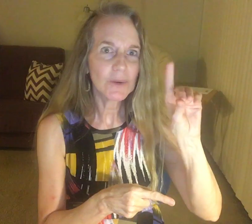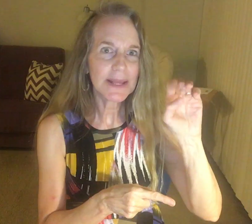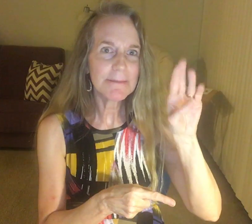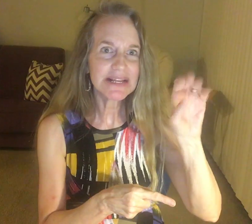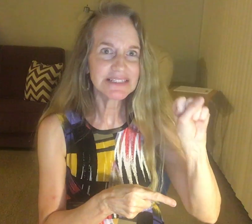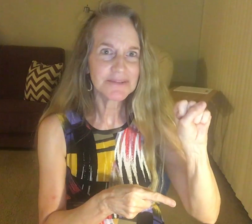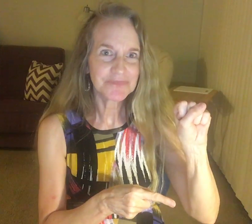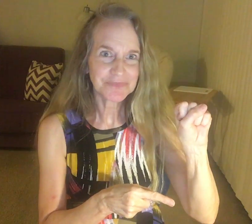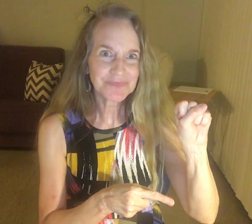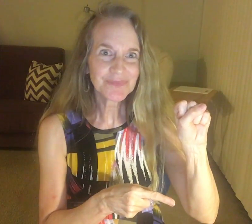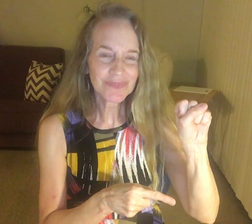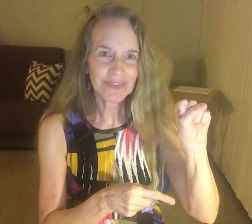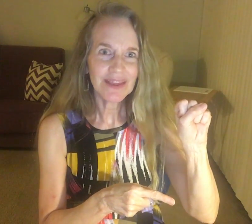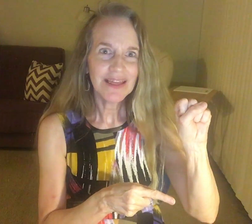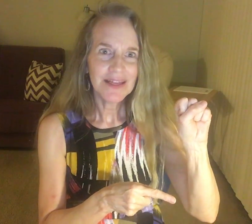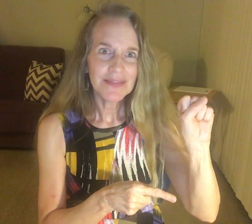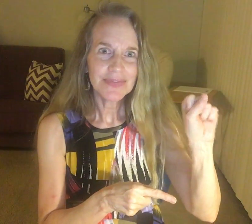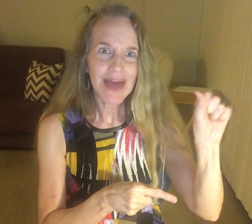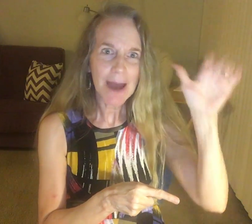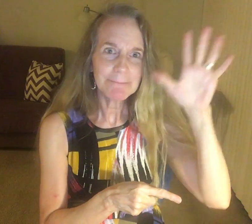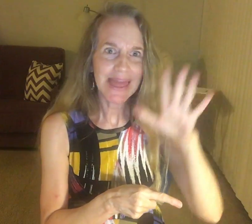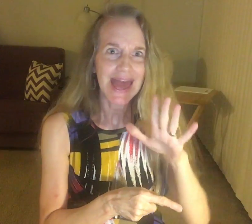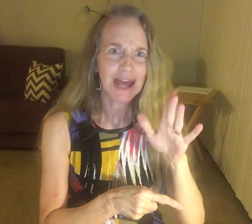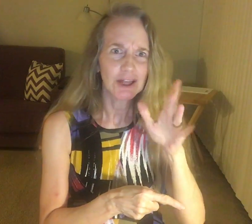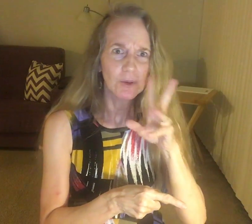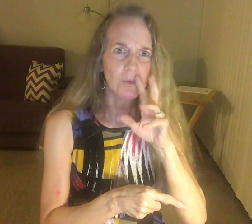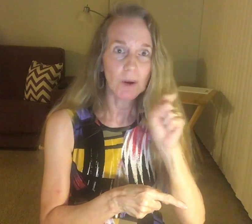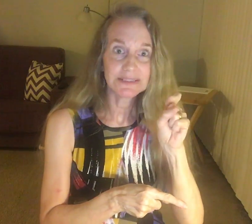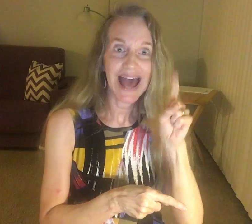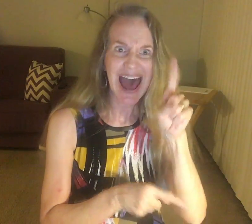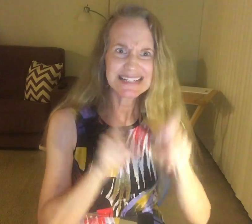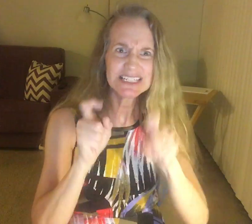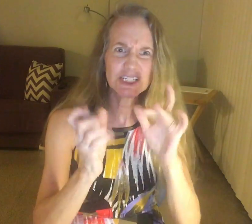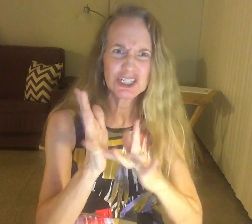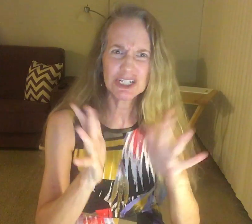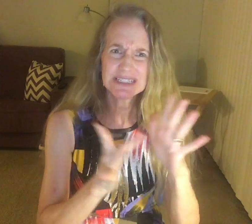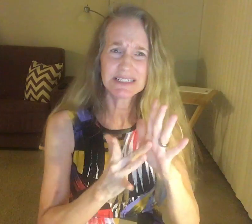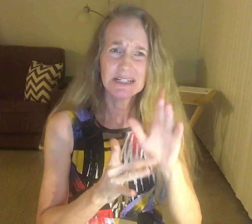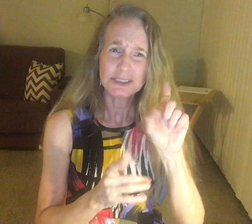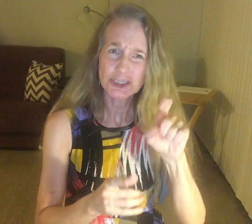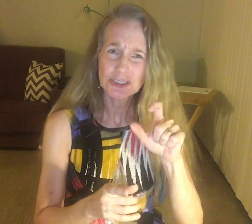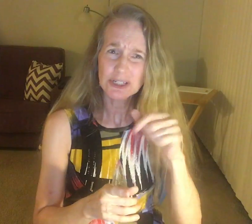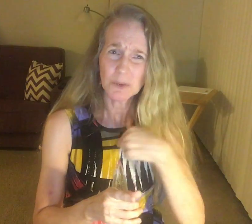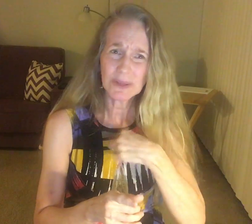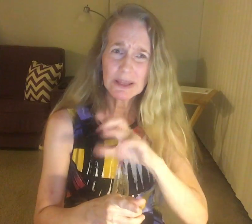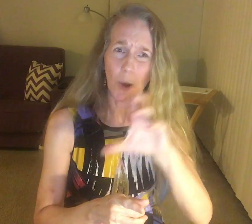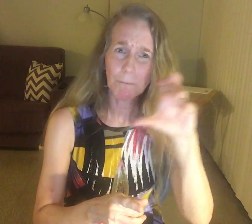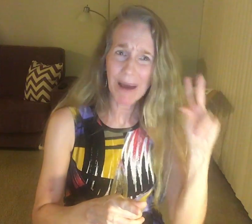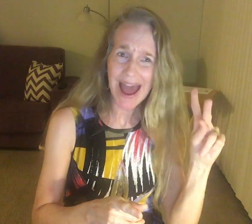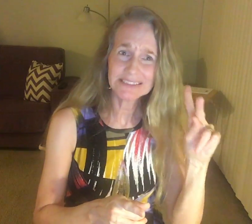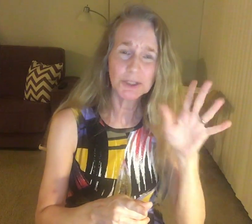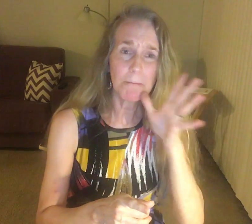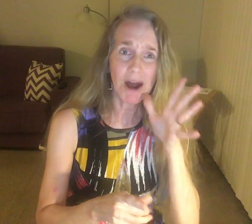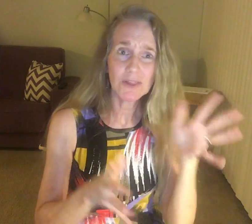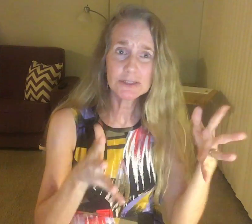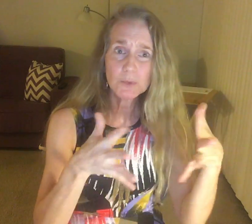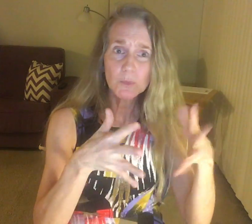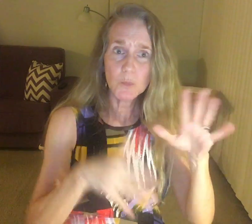couldn't miss, that man, who was actually a cheater, suddenly got by, through mother's